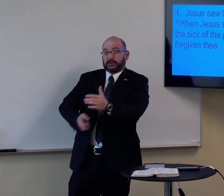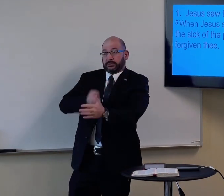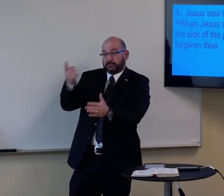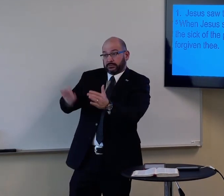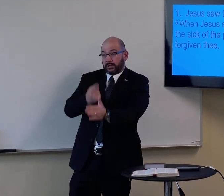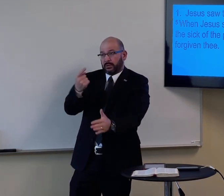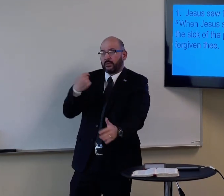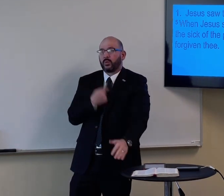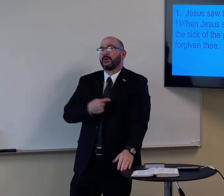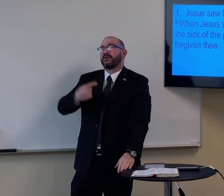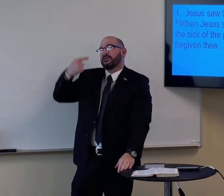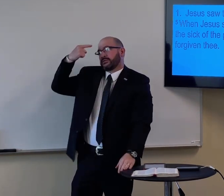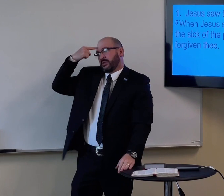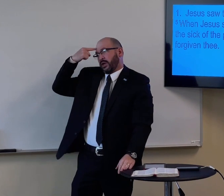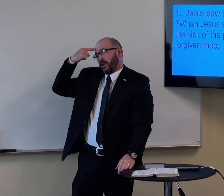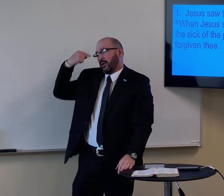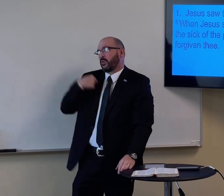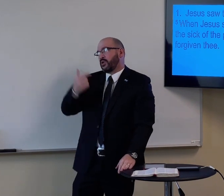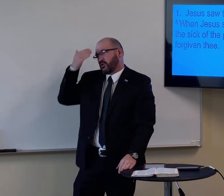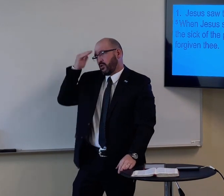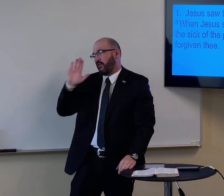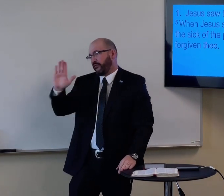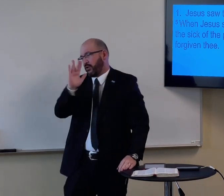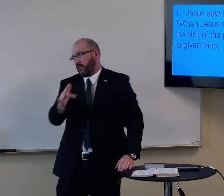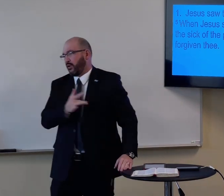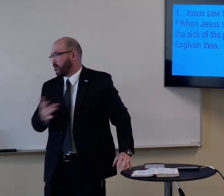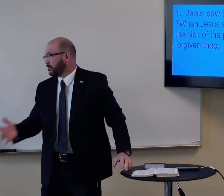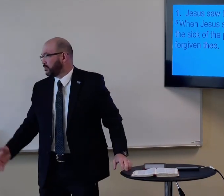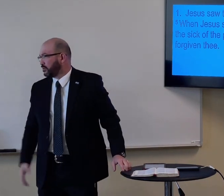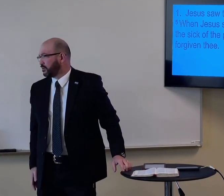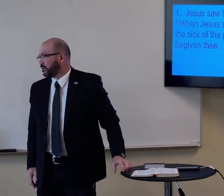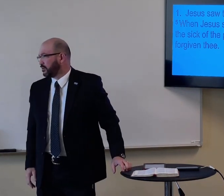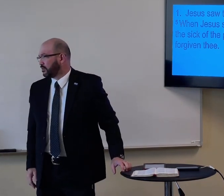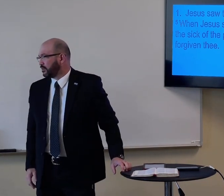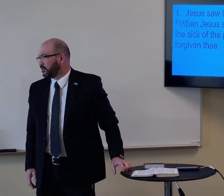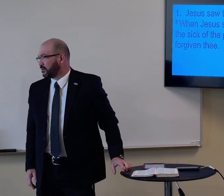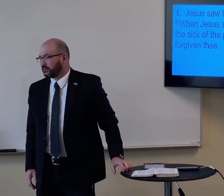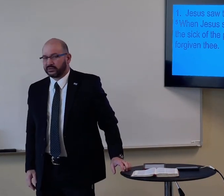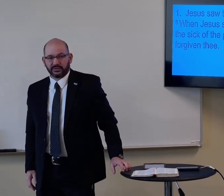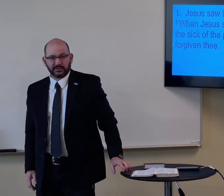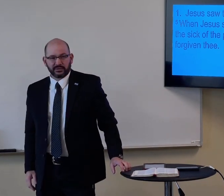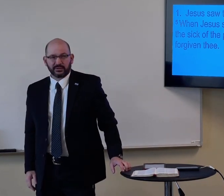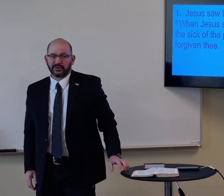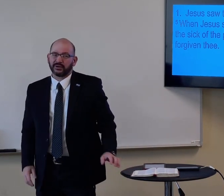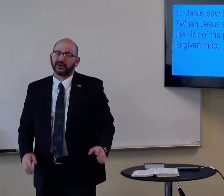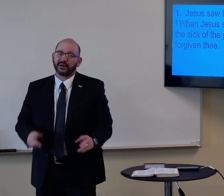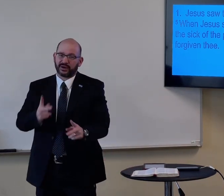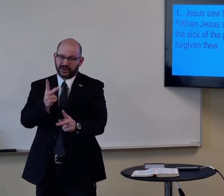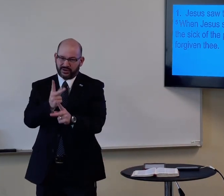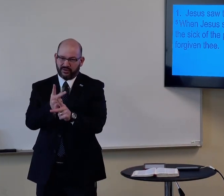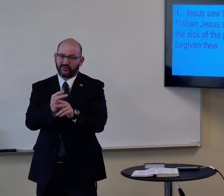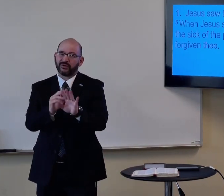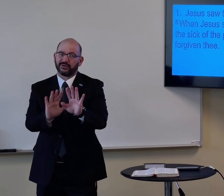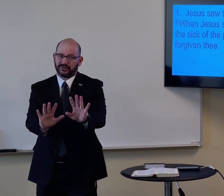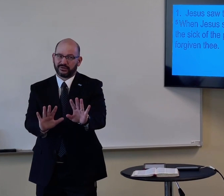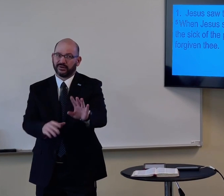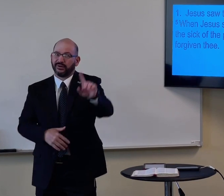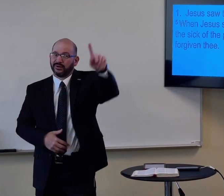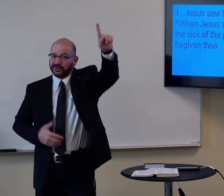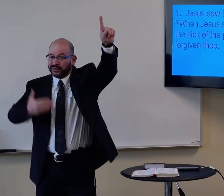We're so quick to judge sometimes. We're so quick to think, oh, I know what's in your heart. Be careful with